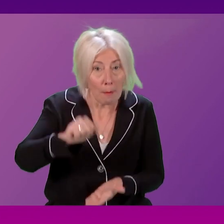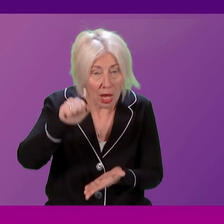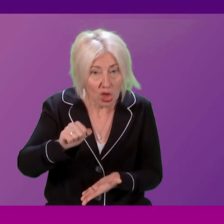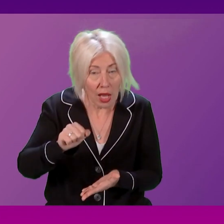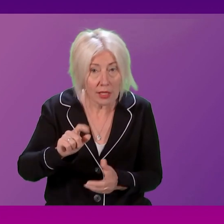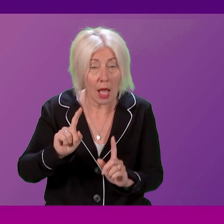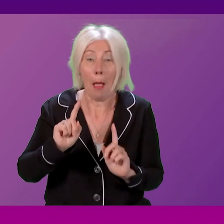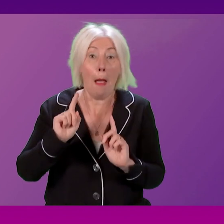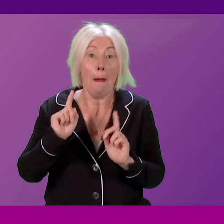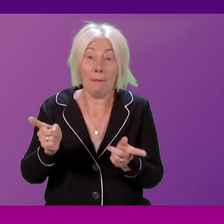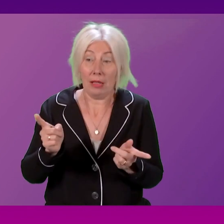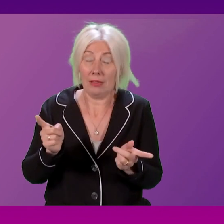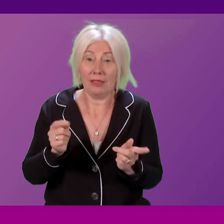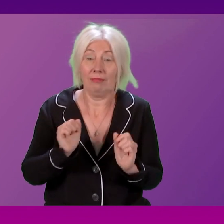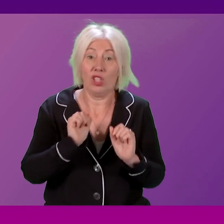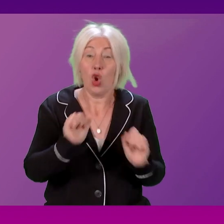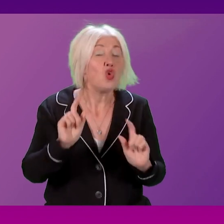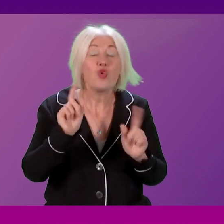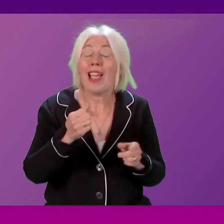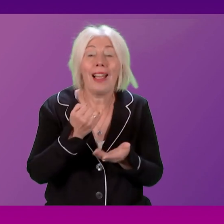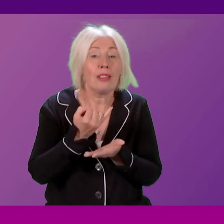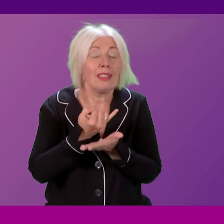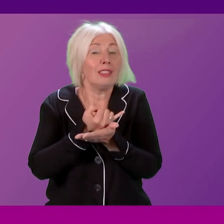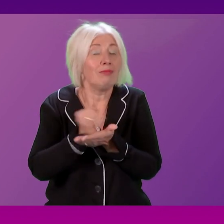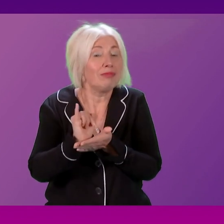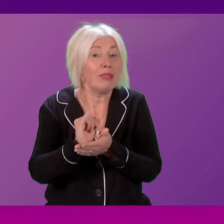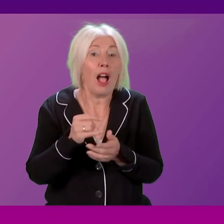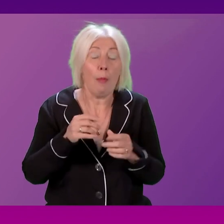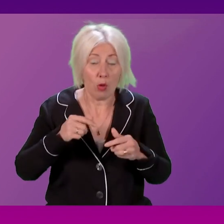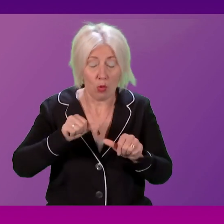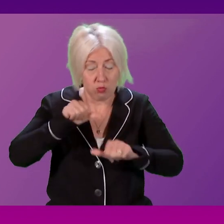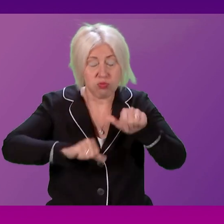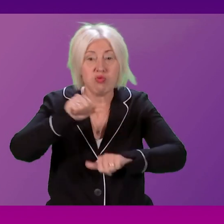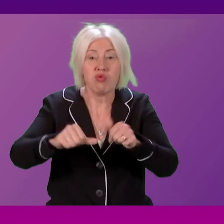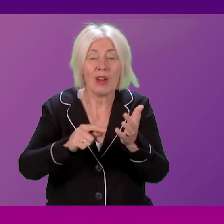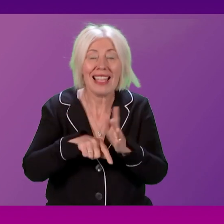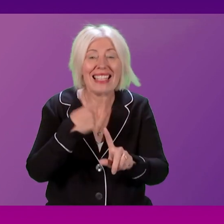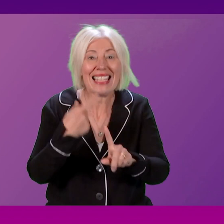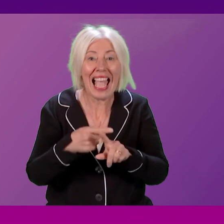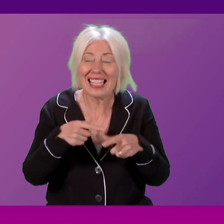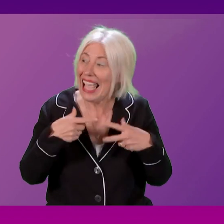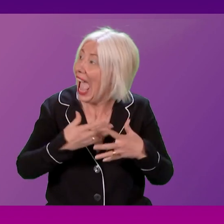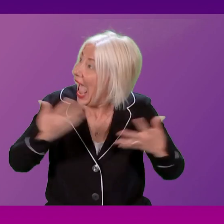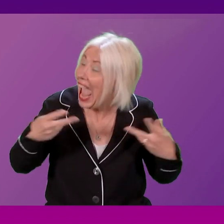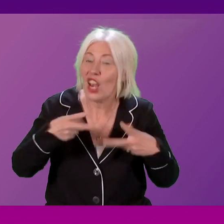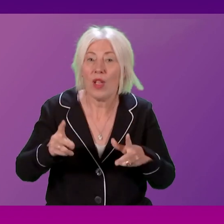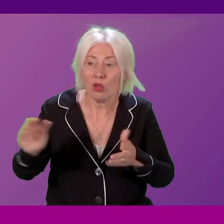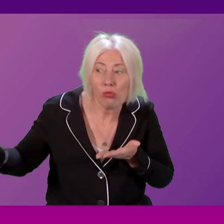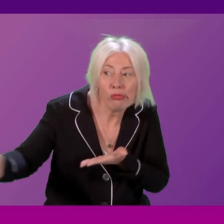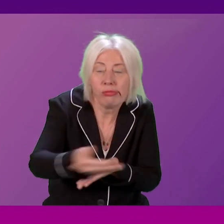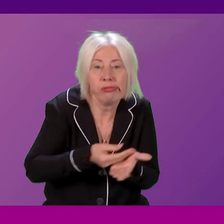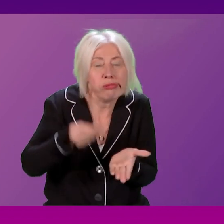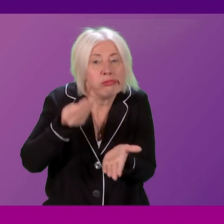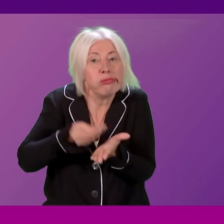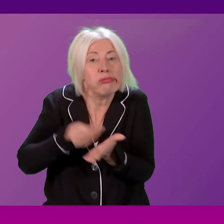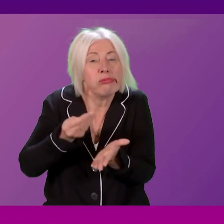cannot do, what his party cannot do, is turn their back on progressive taxation, or indeed any way in which we can raise revenue to